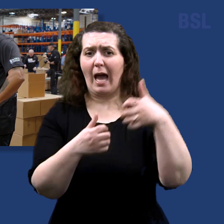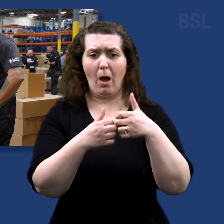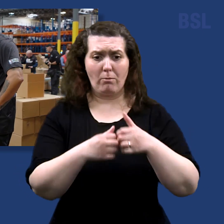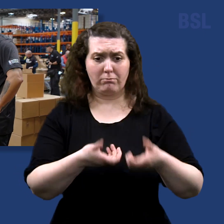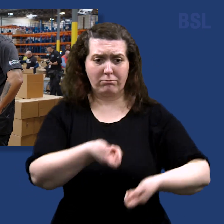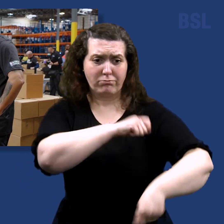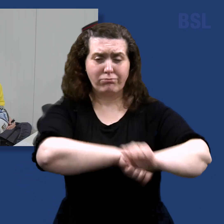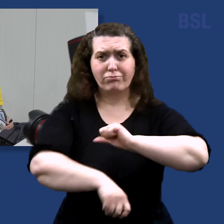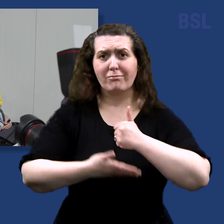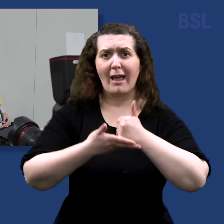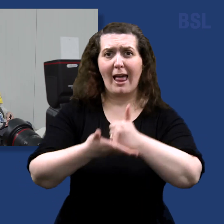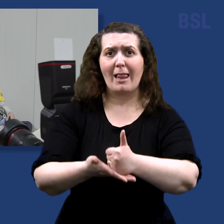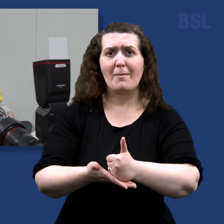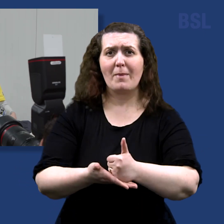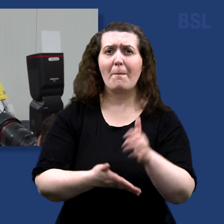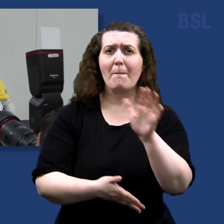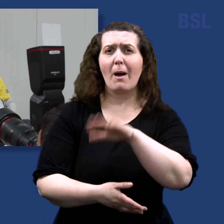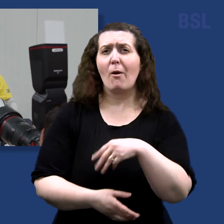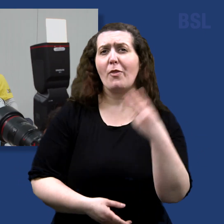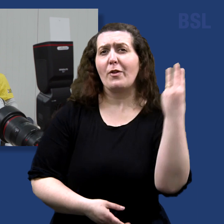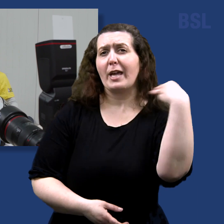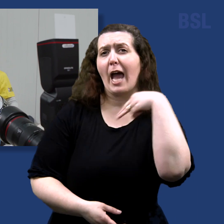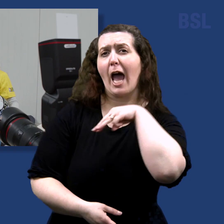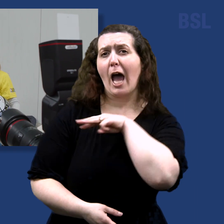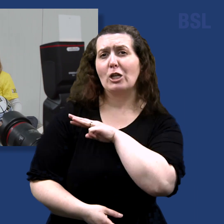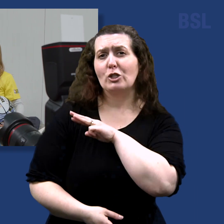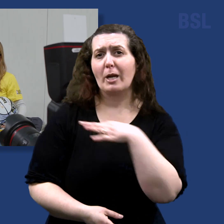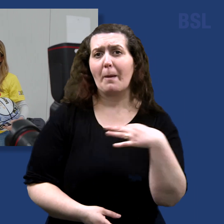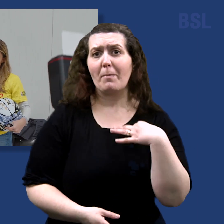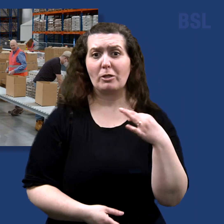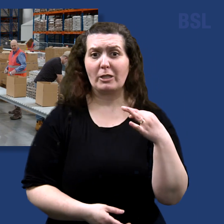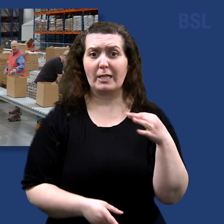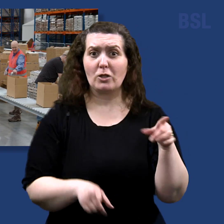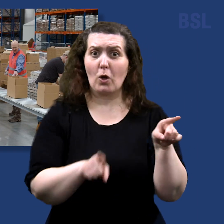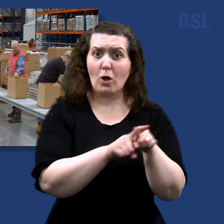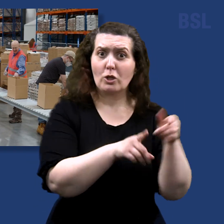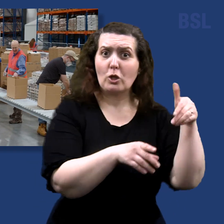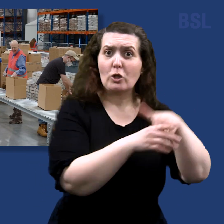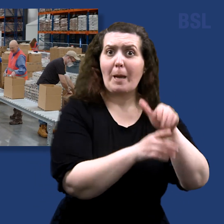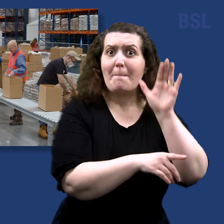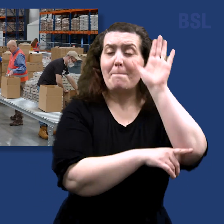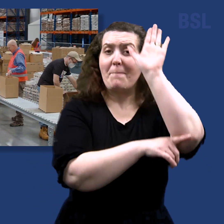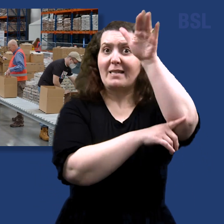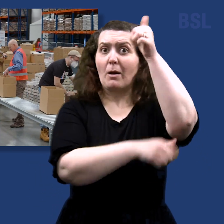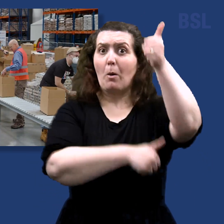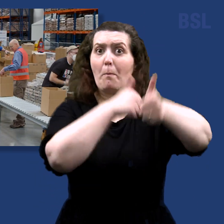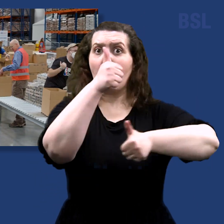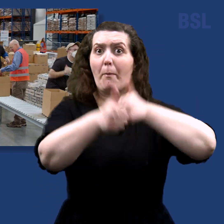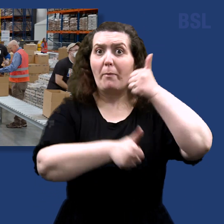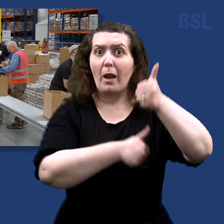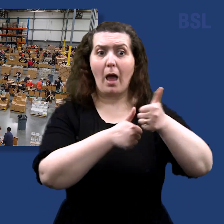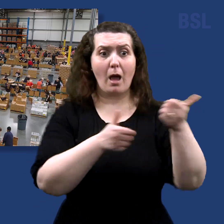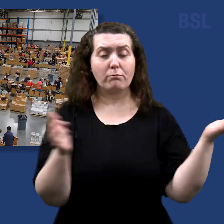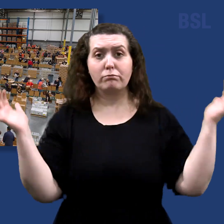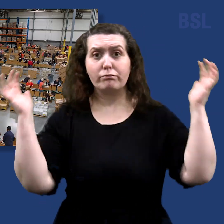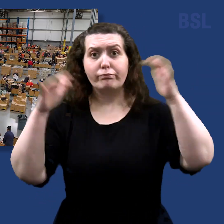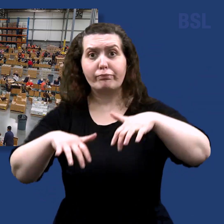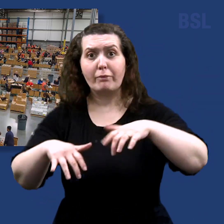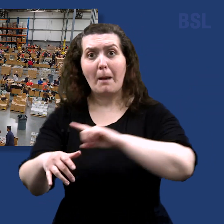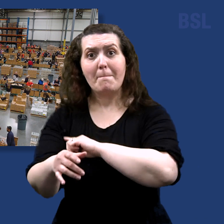including NBA All-Star participants, met at the Bishop Storehouse when the NBA held its annual All-Star Game in Salt Lake City.